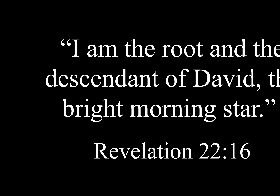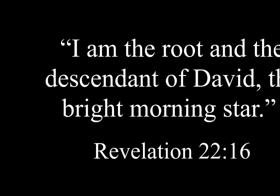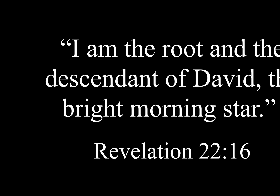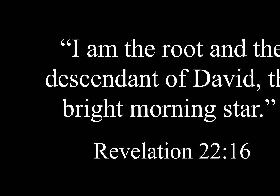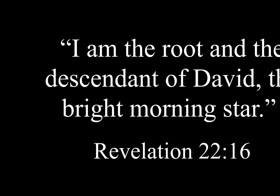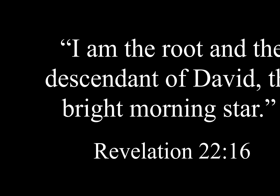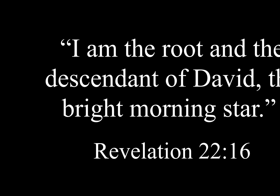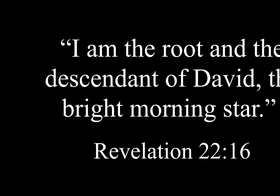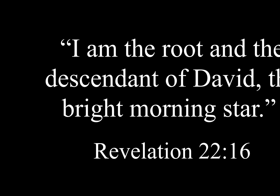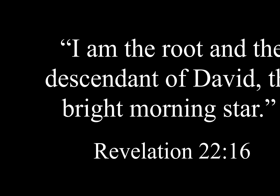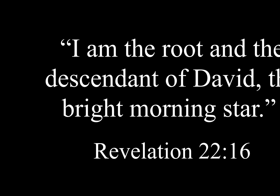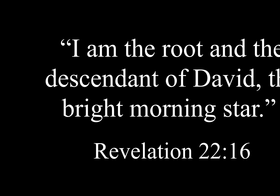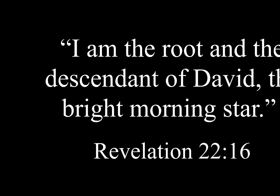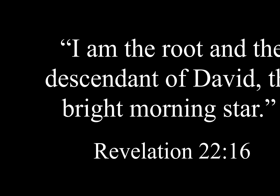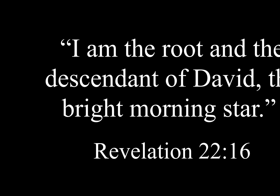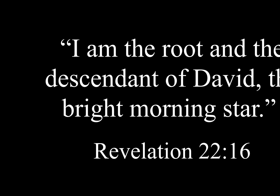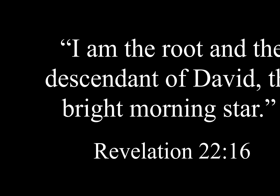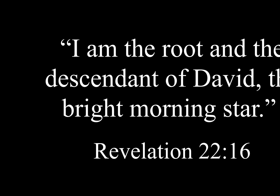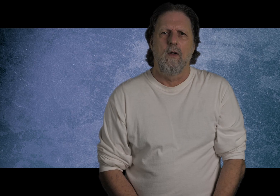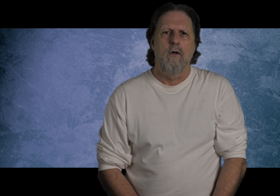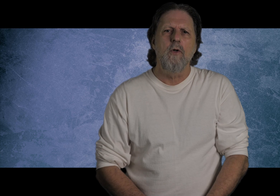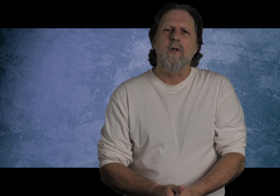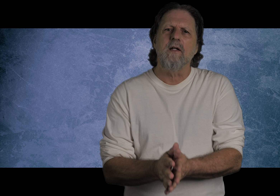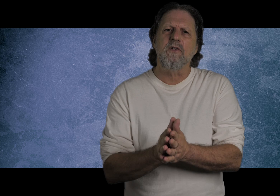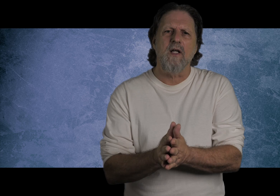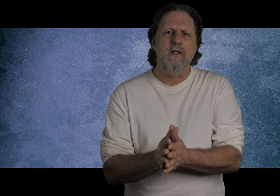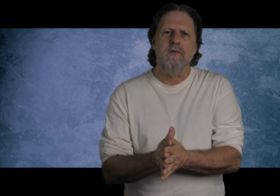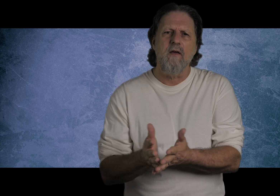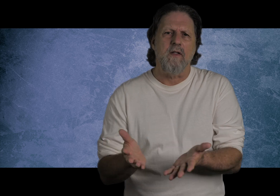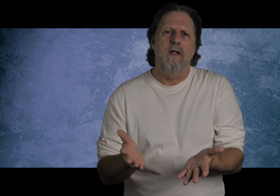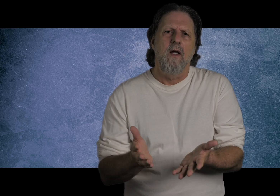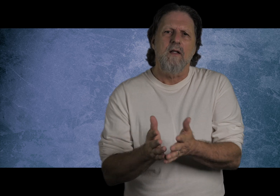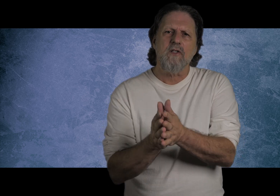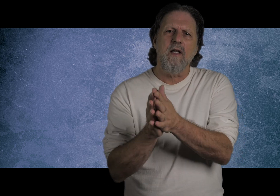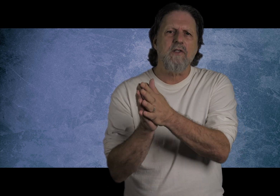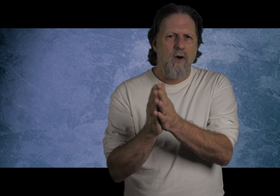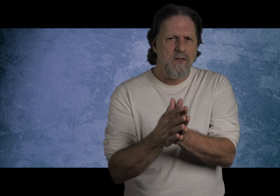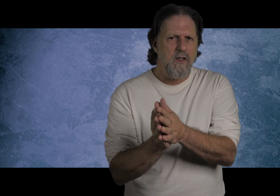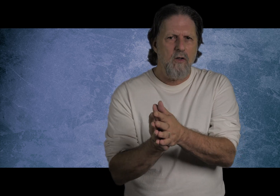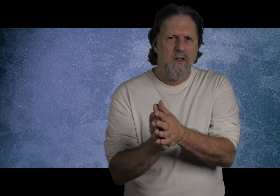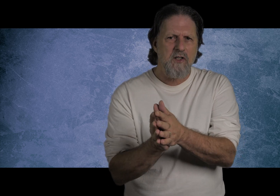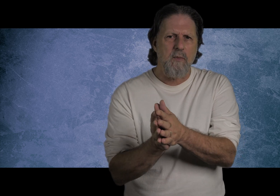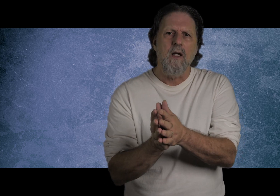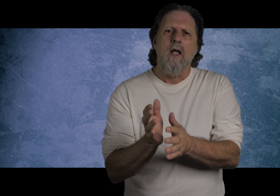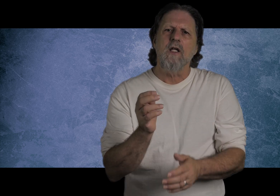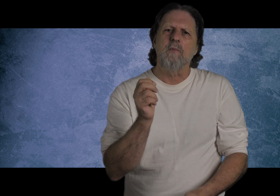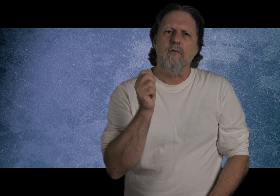the descendant of David, the bright morning star. Root and descendant of David. This links Christ to the Old Testament. He is both